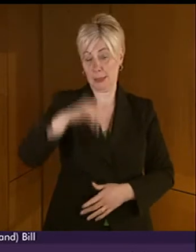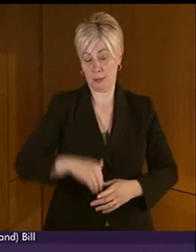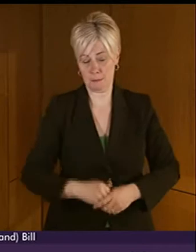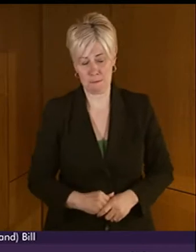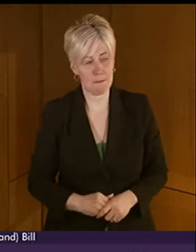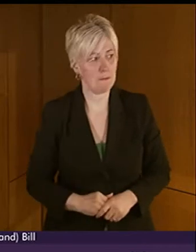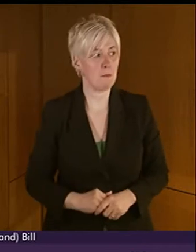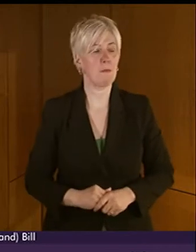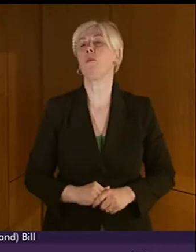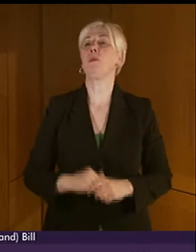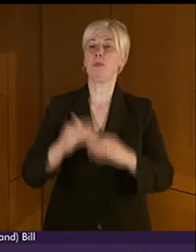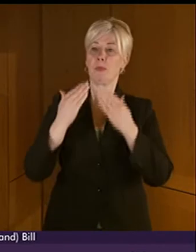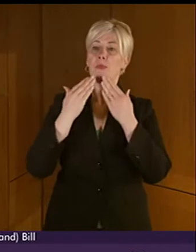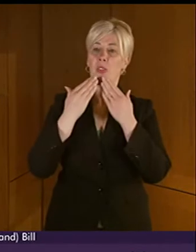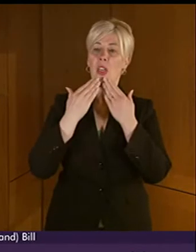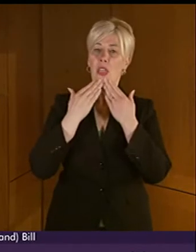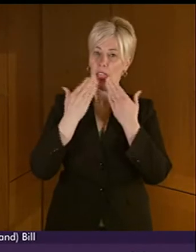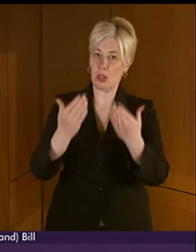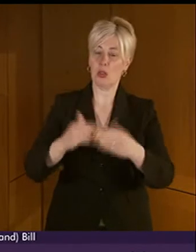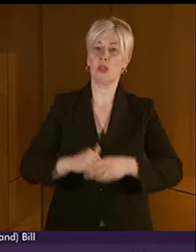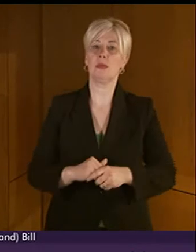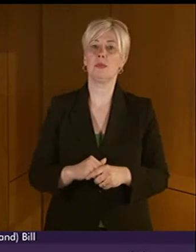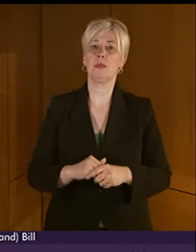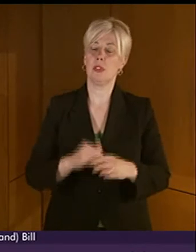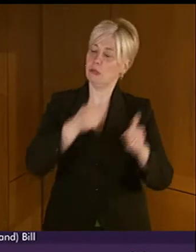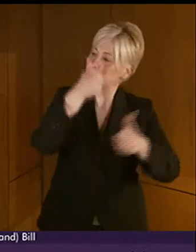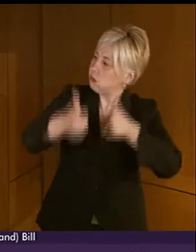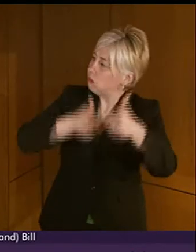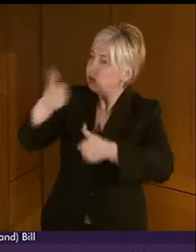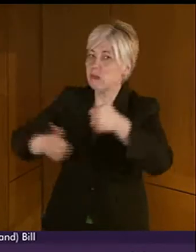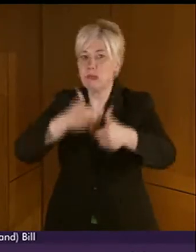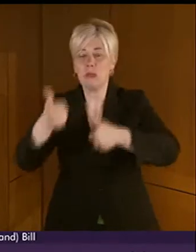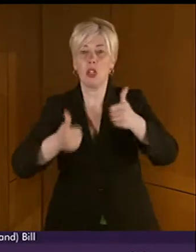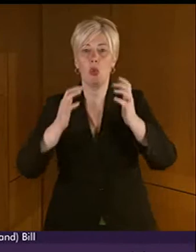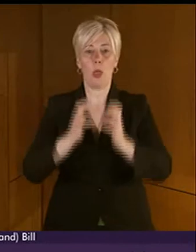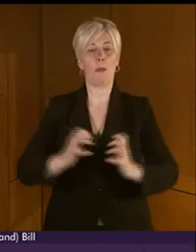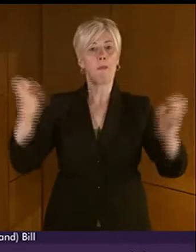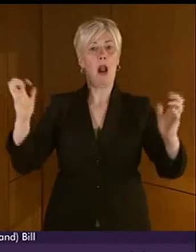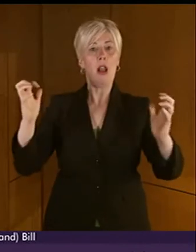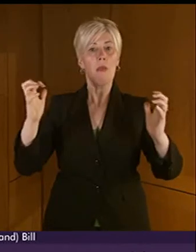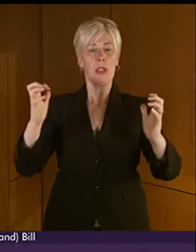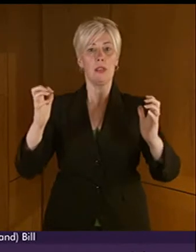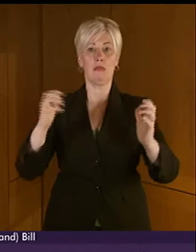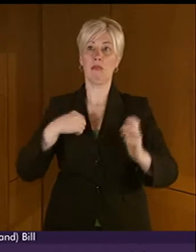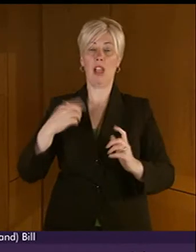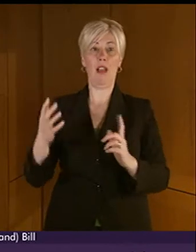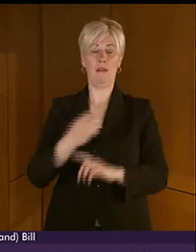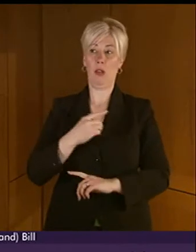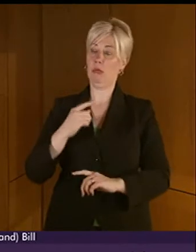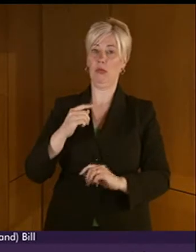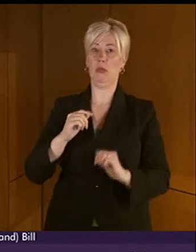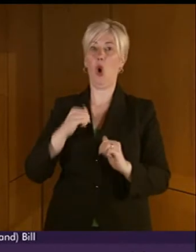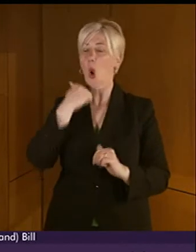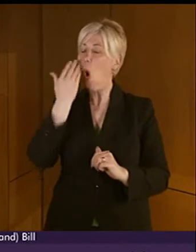Thank you, presiding officer. I congratulate the Parliament on the excellent service that I've always found to be provided for